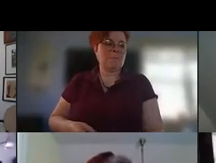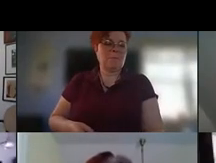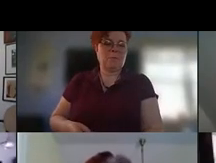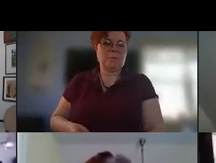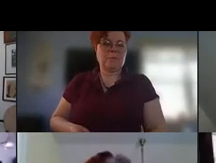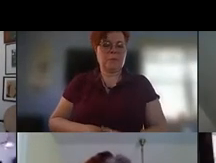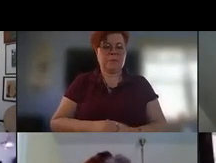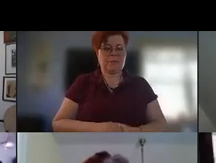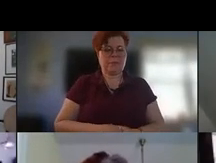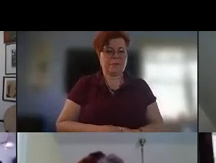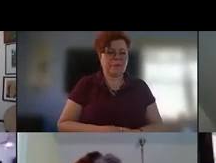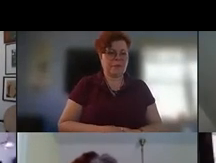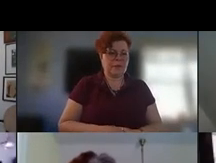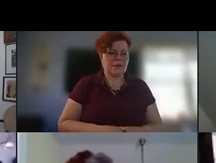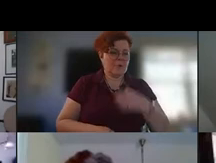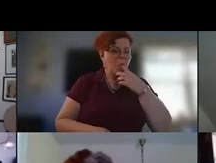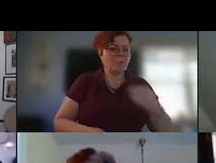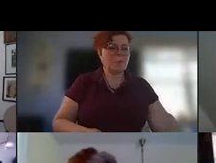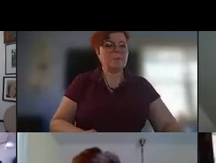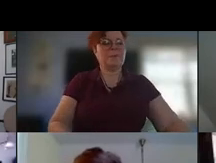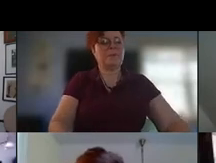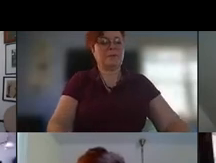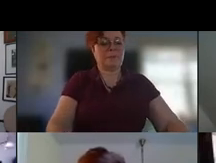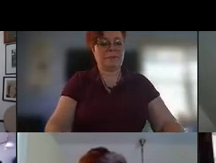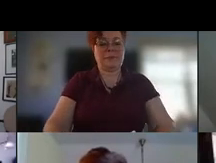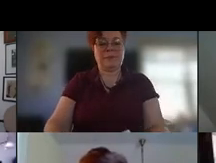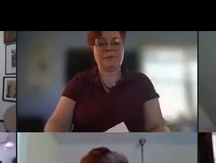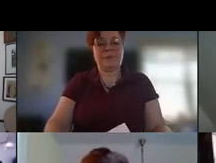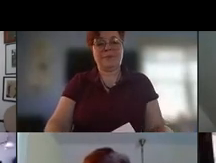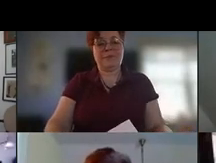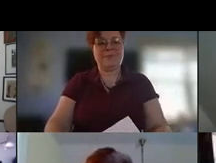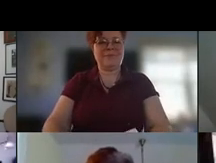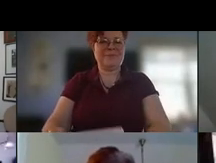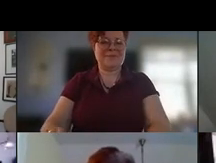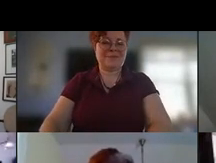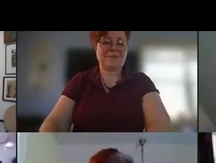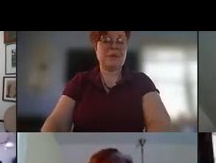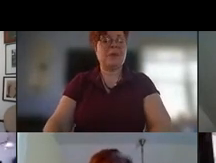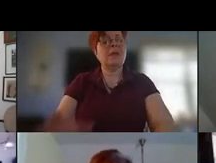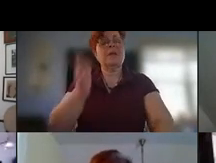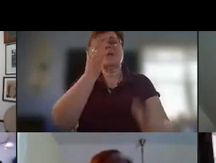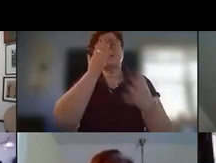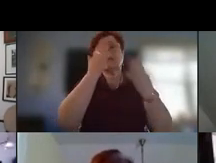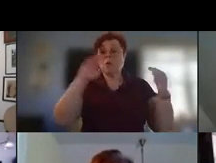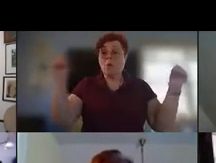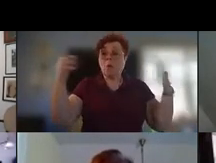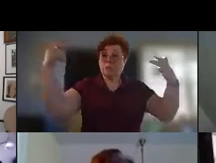okay well thank you all for joining us we're so so happy to have you all here what a wonderful